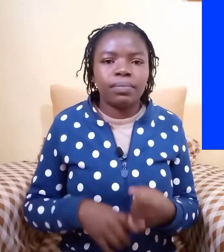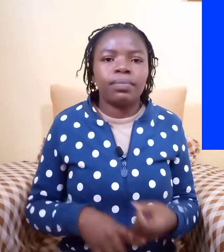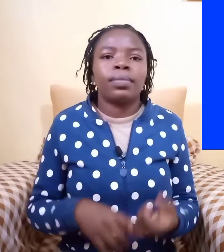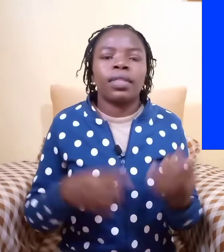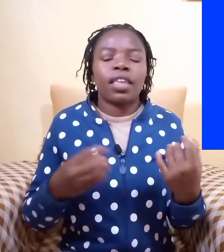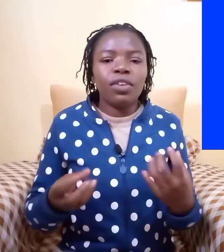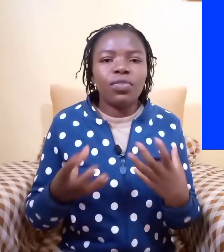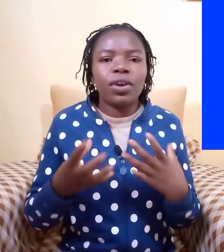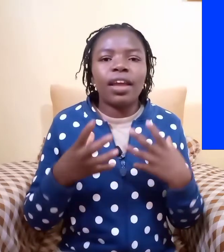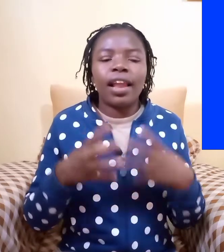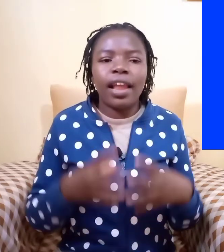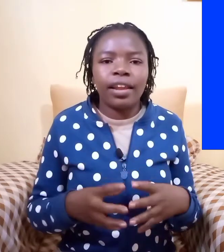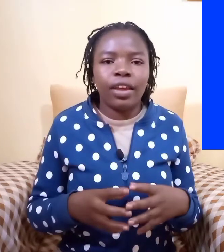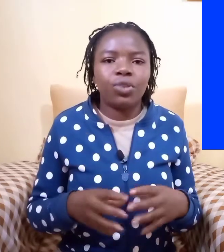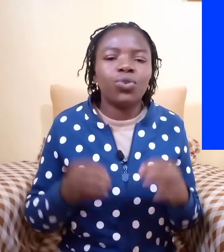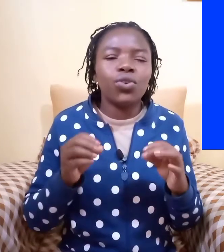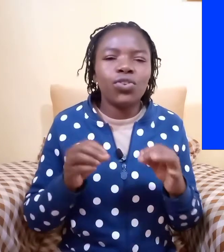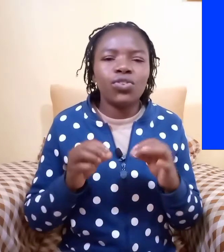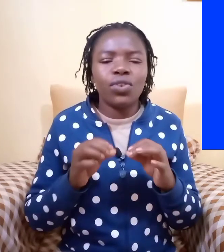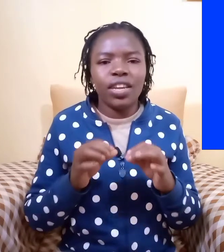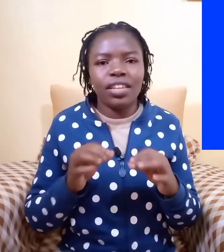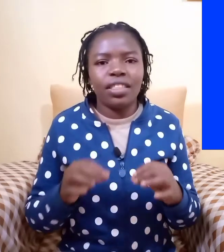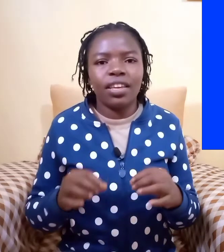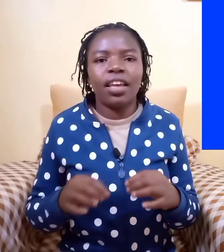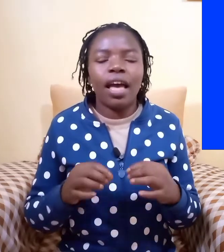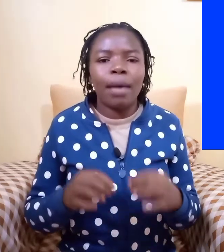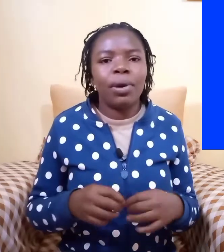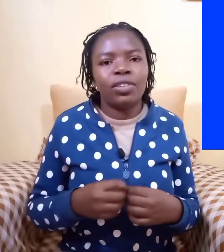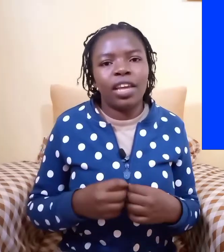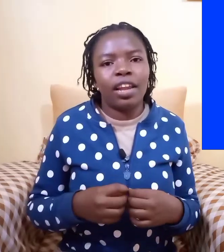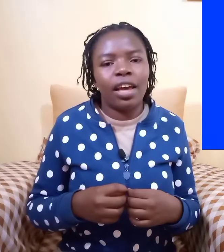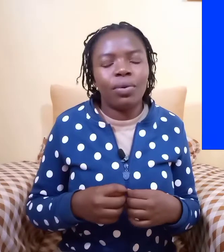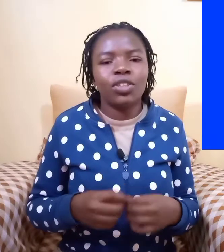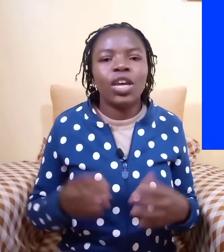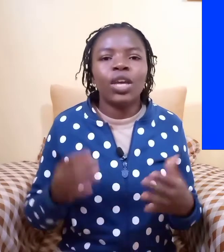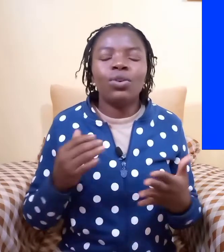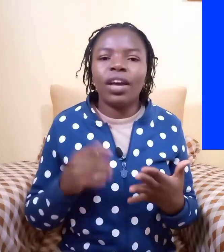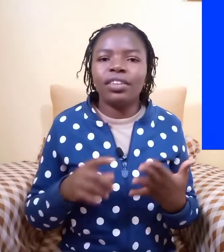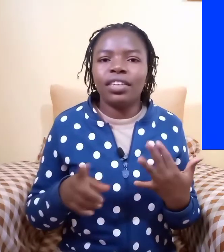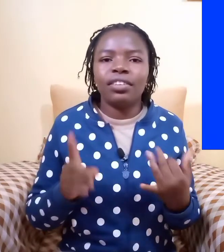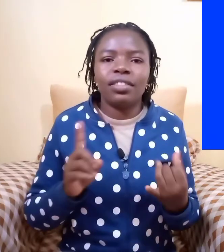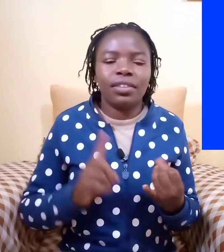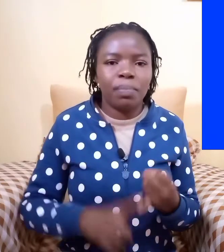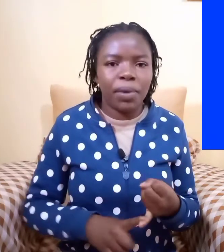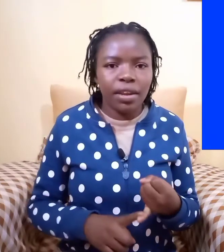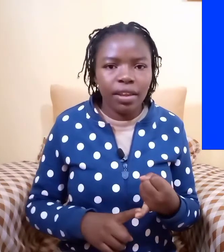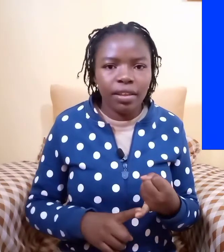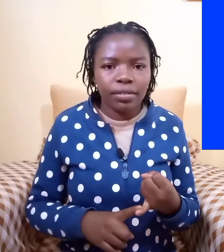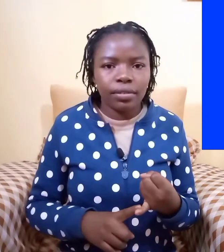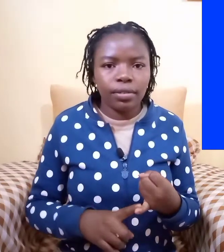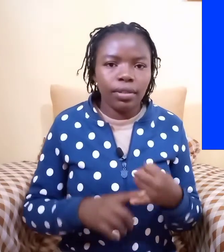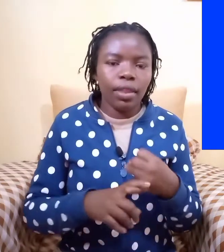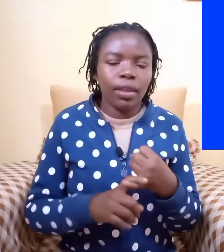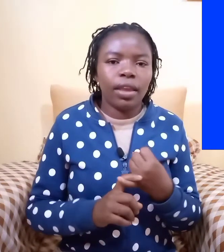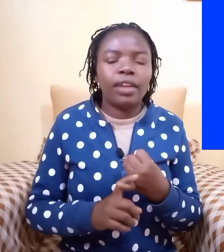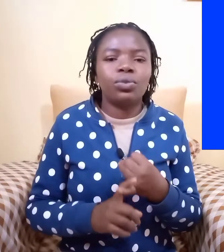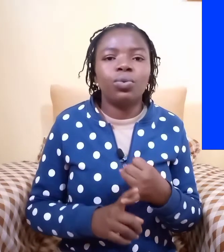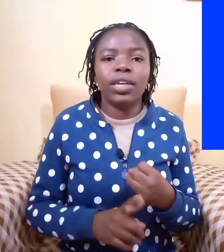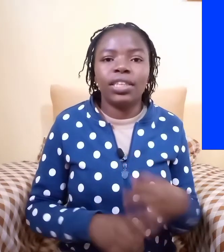if you are a learner you don't know anything about sign language you can change the speed at which